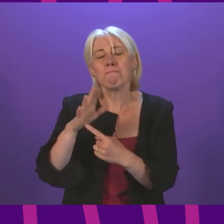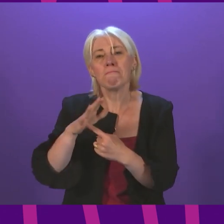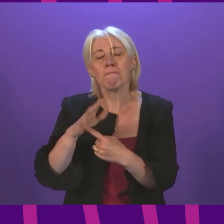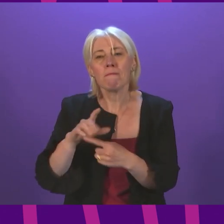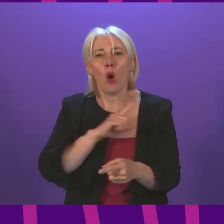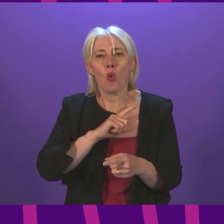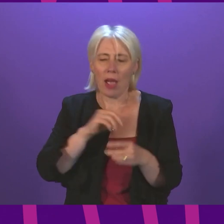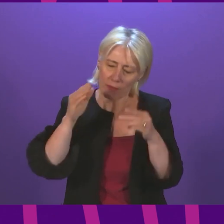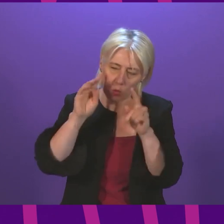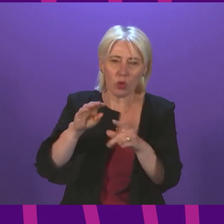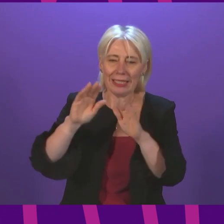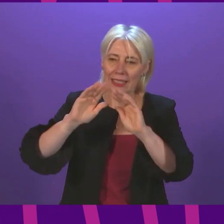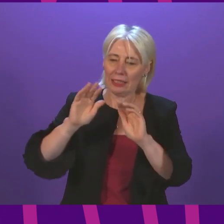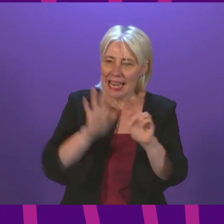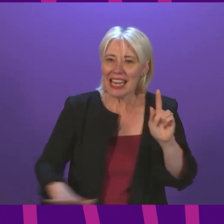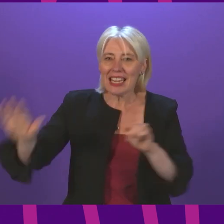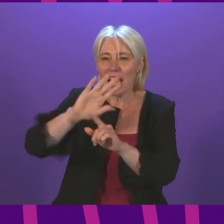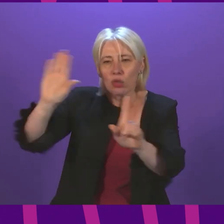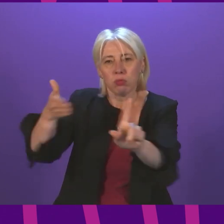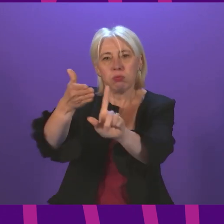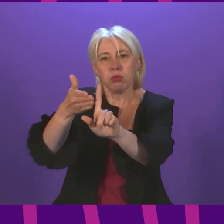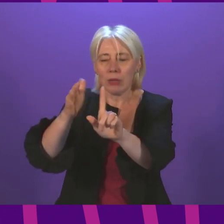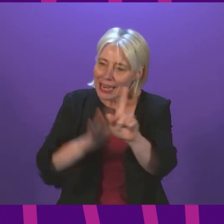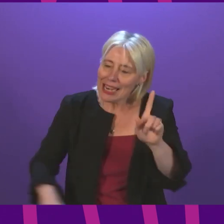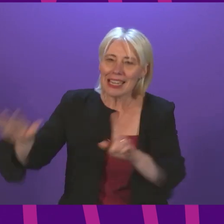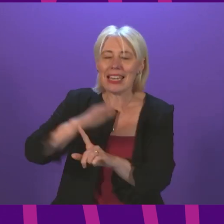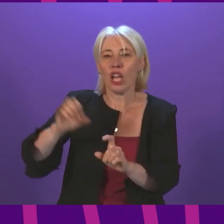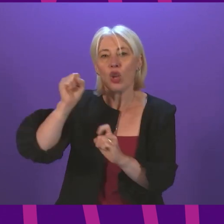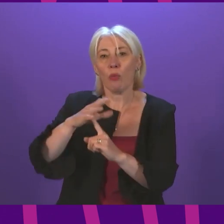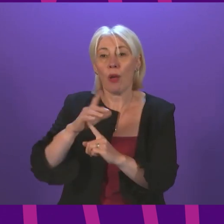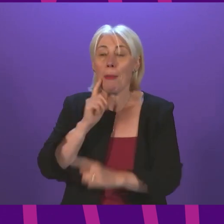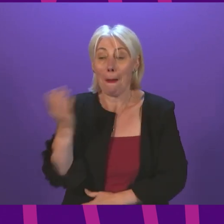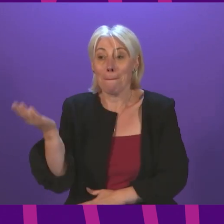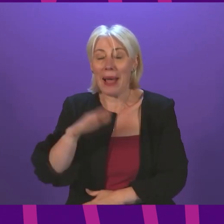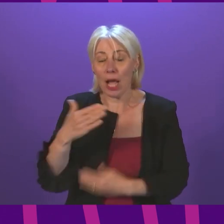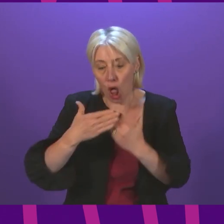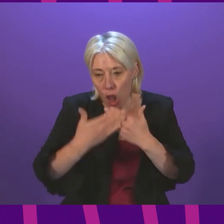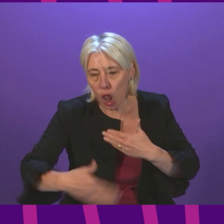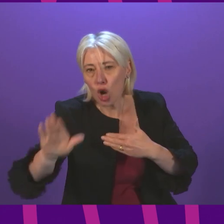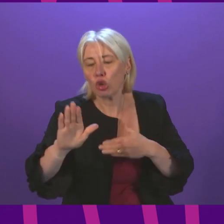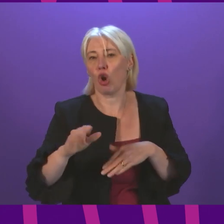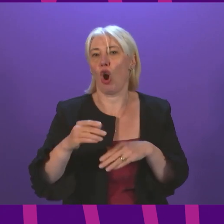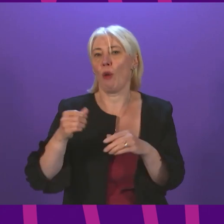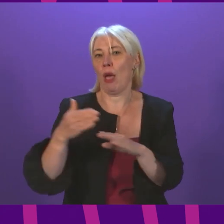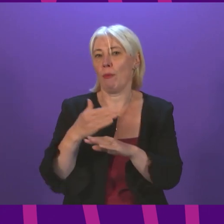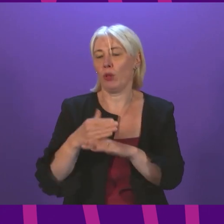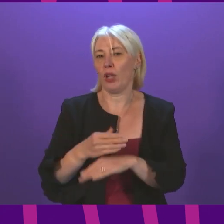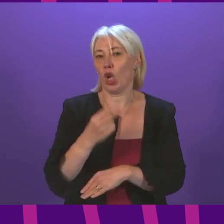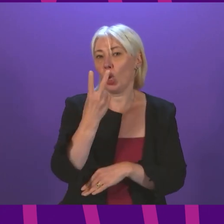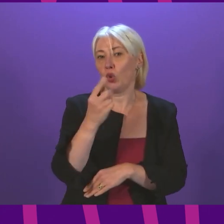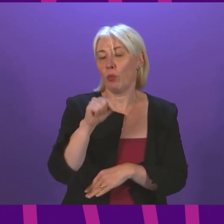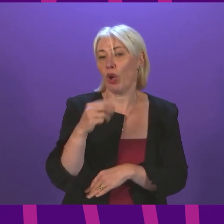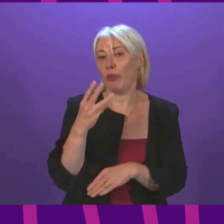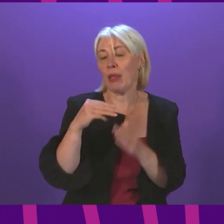towards a national mission and a national priority to get people back into long-term employment. The UK Government has invested £2.3